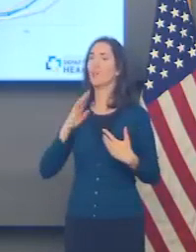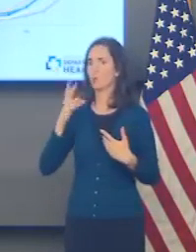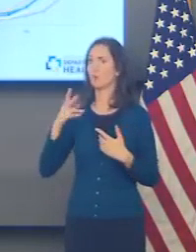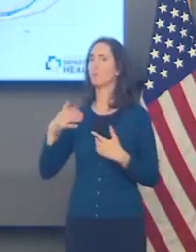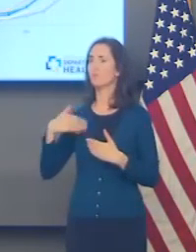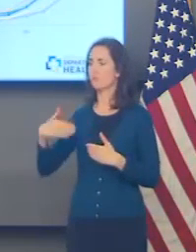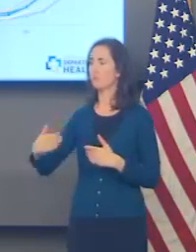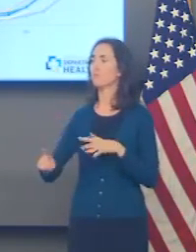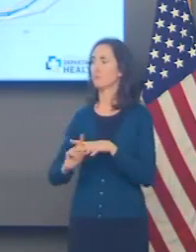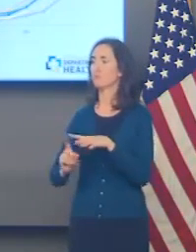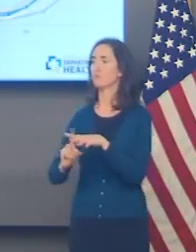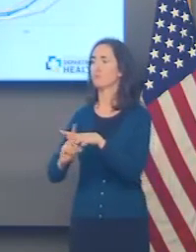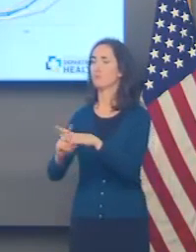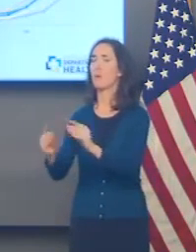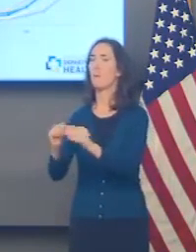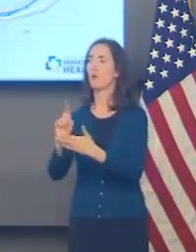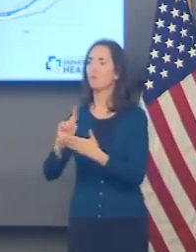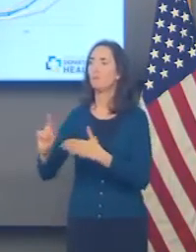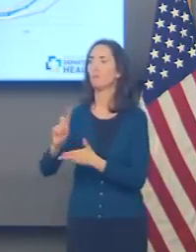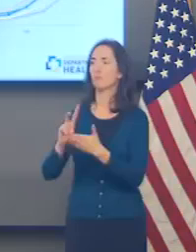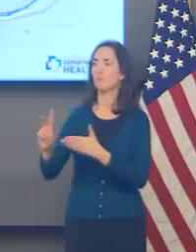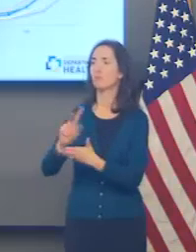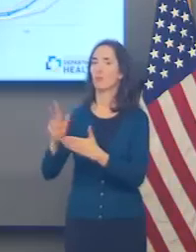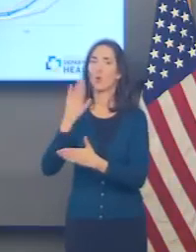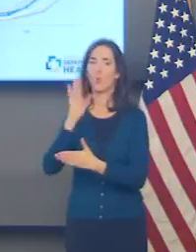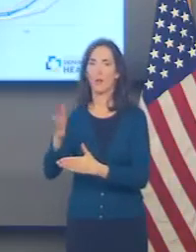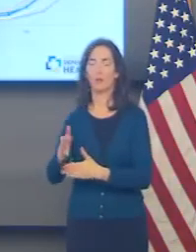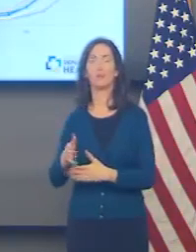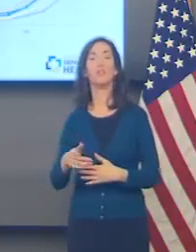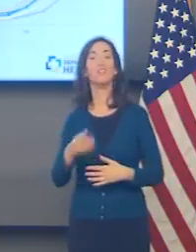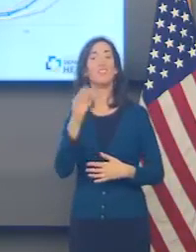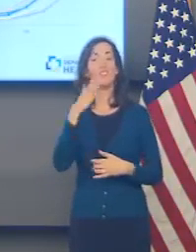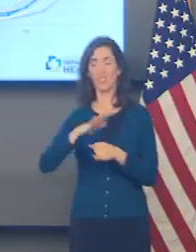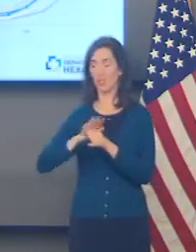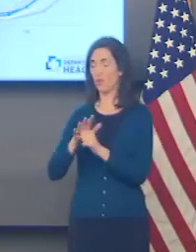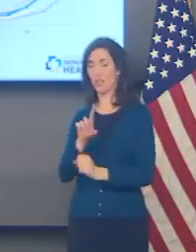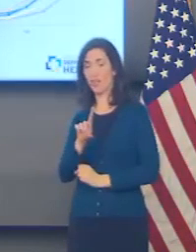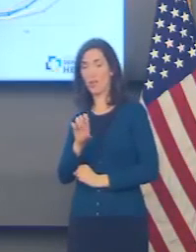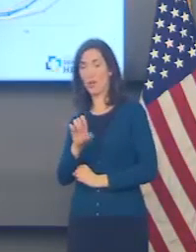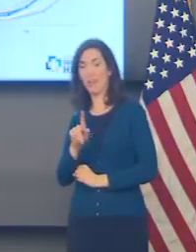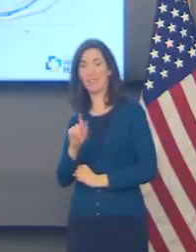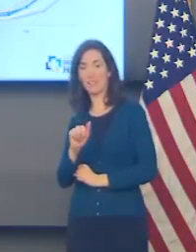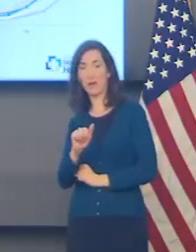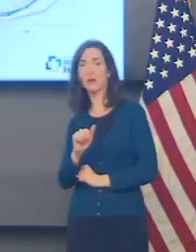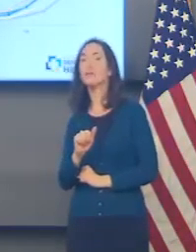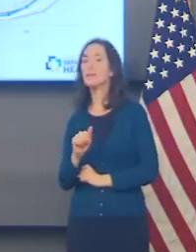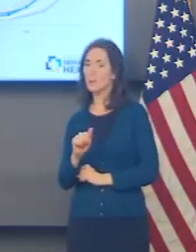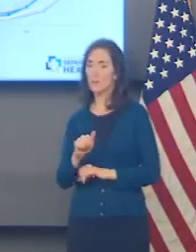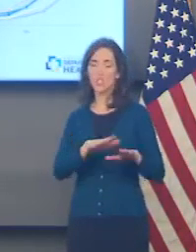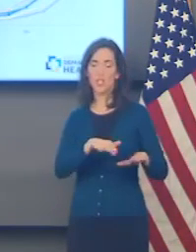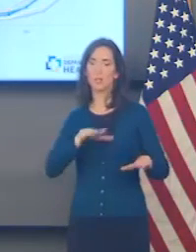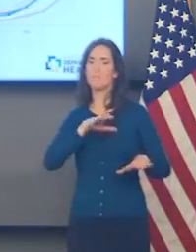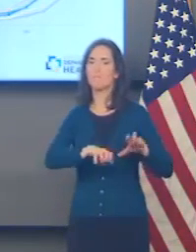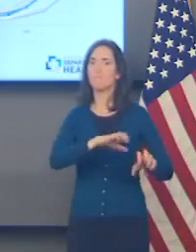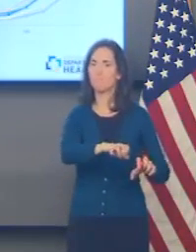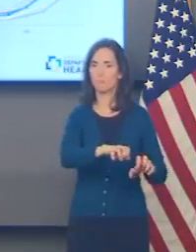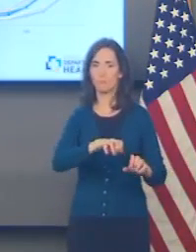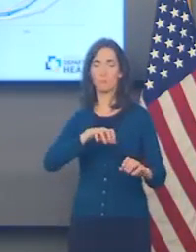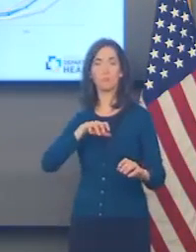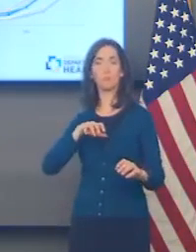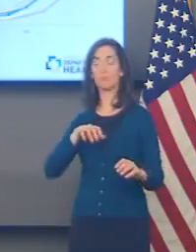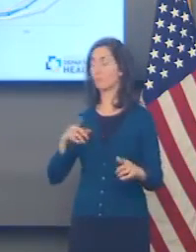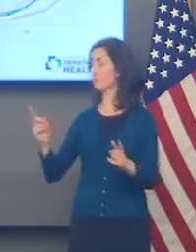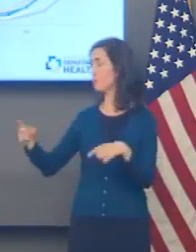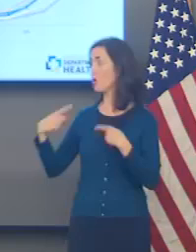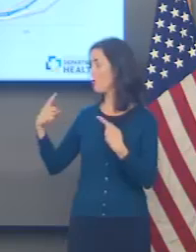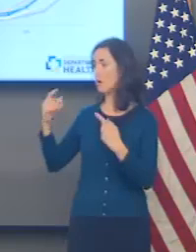these in the coming weeks. This variant, this Delta variant is attacking children in a way that we have not